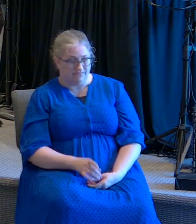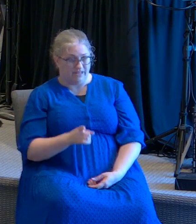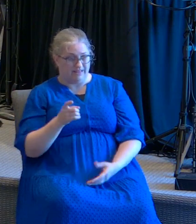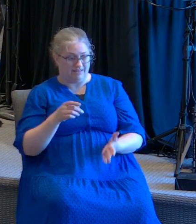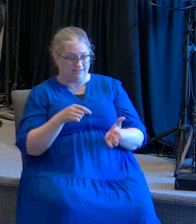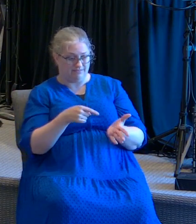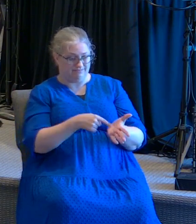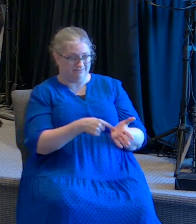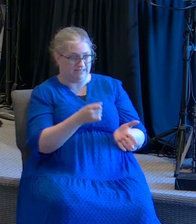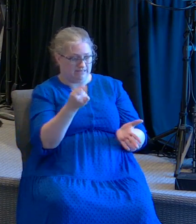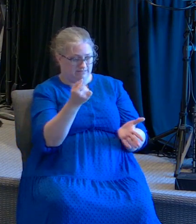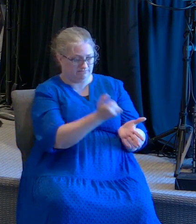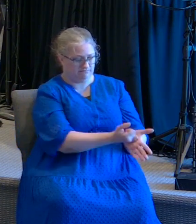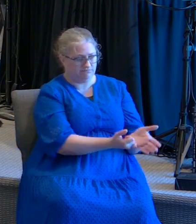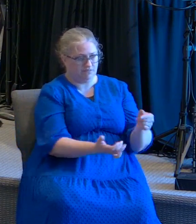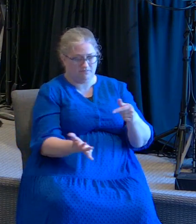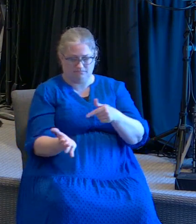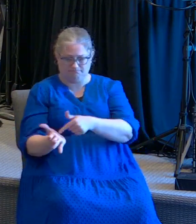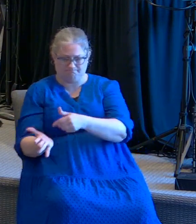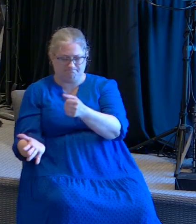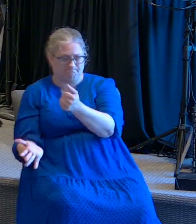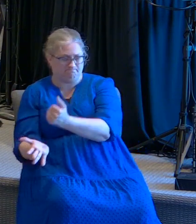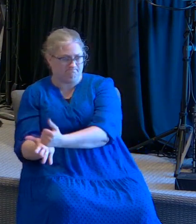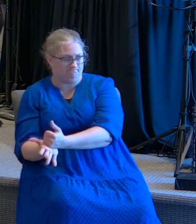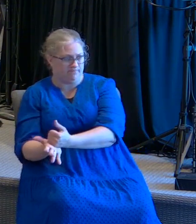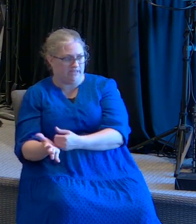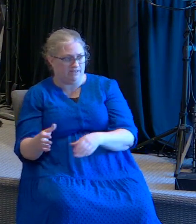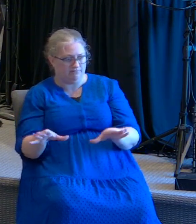those nails began to pierce his hands and his feet